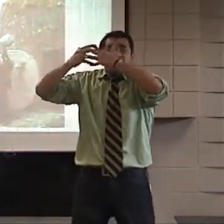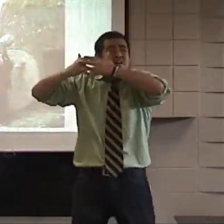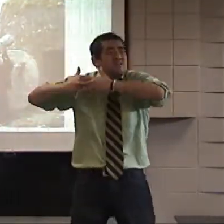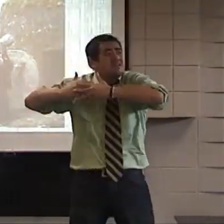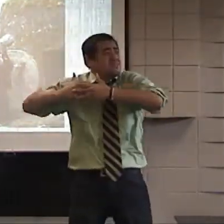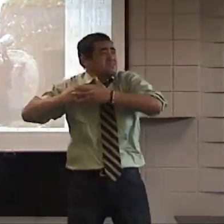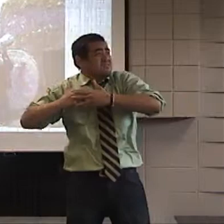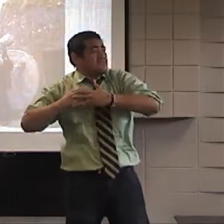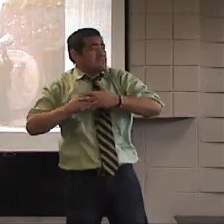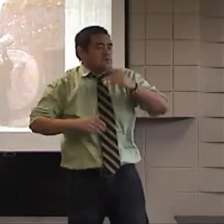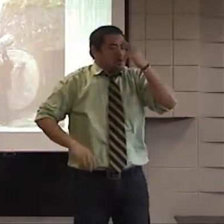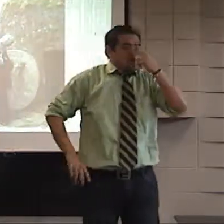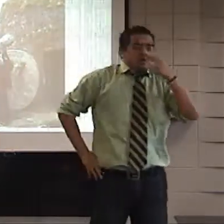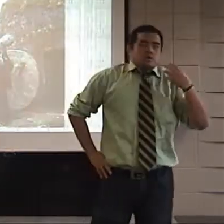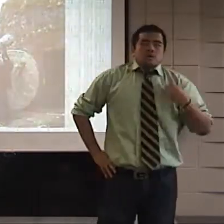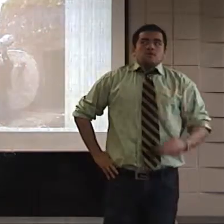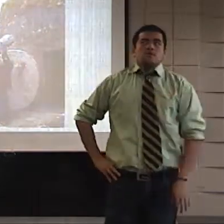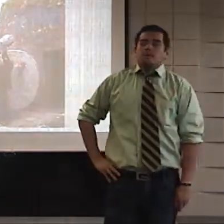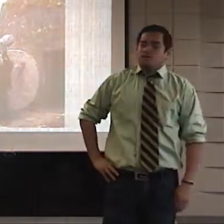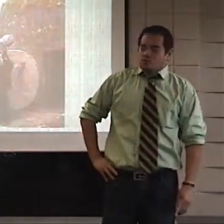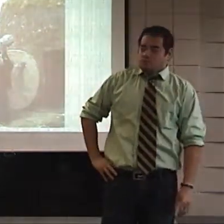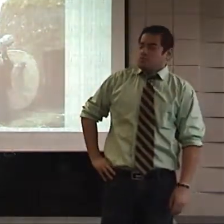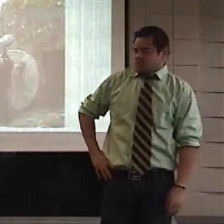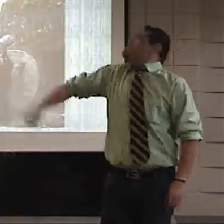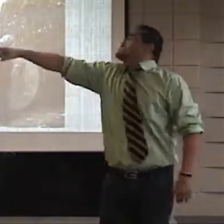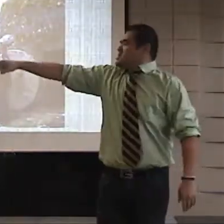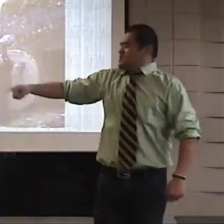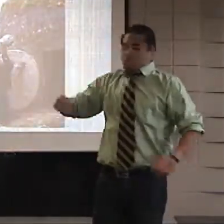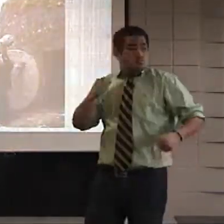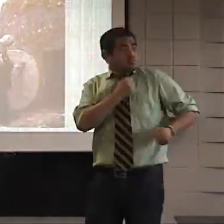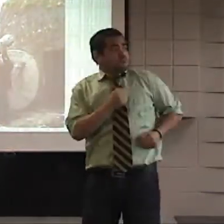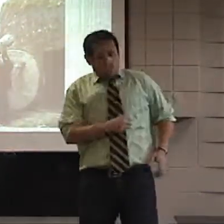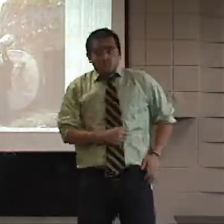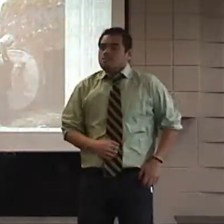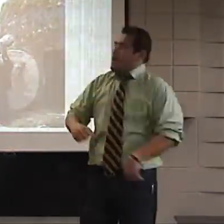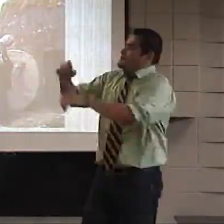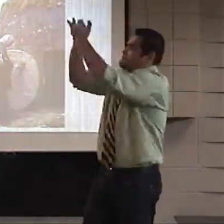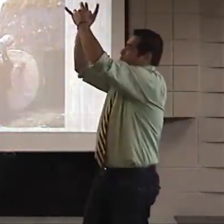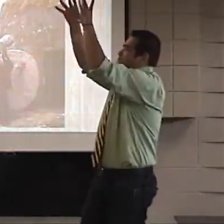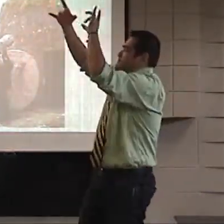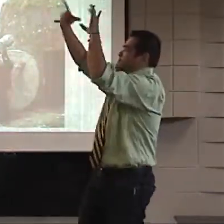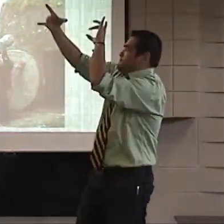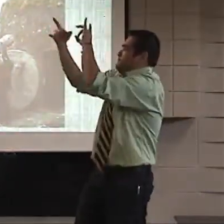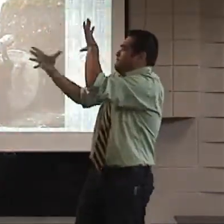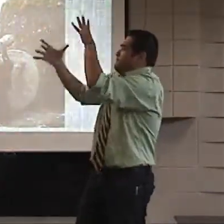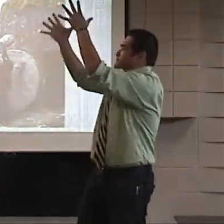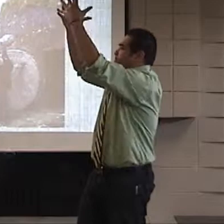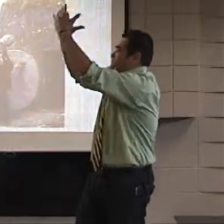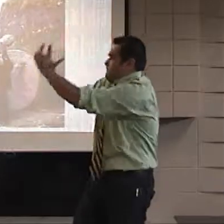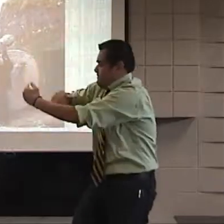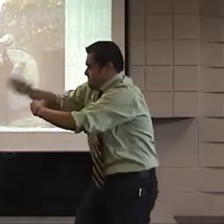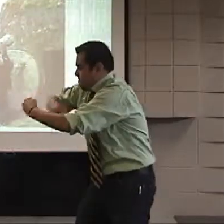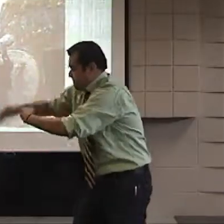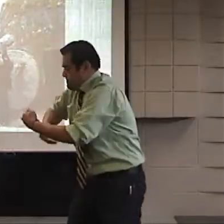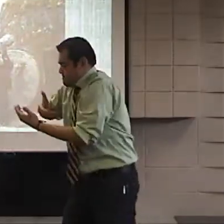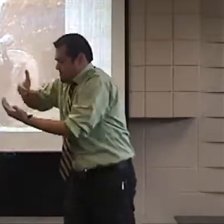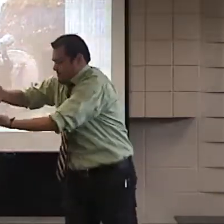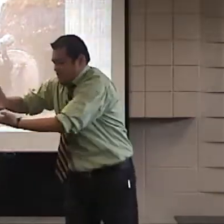He went immediately because they wanted to do this before the sun went down. Pilate agreed. And the soldiers then took down Jesus'